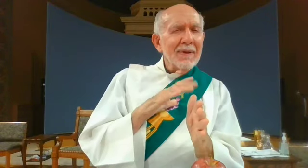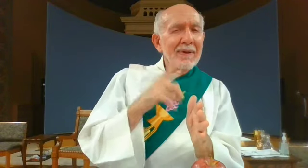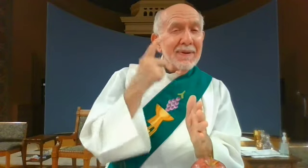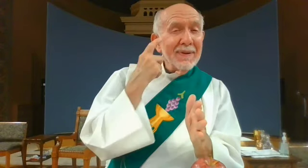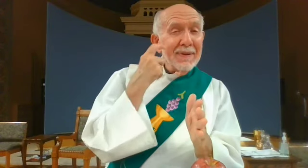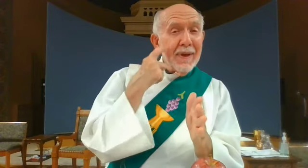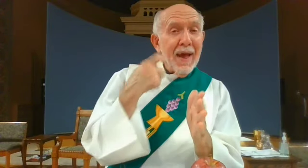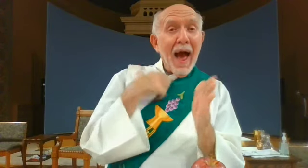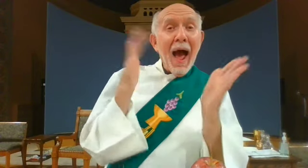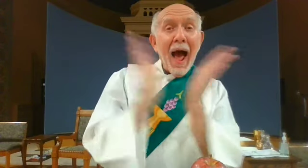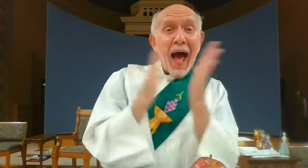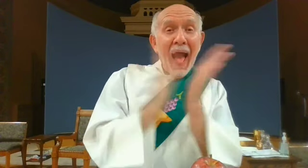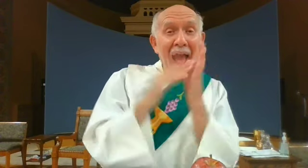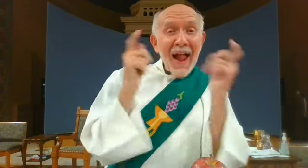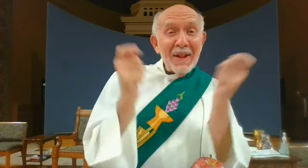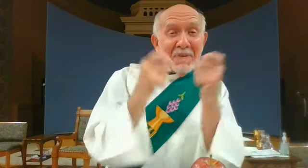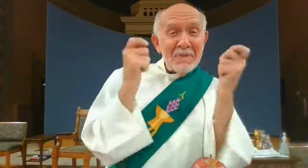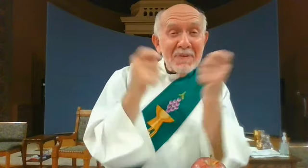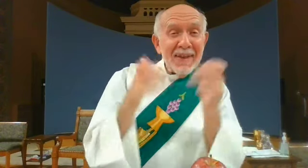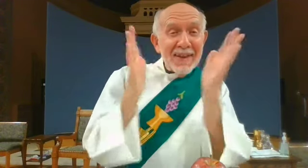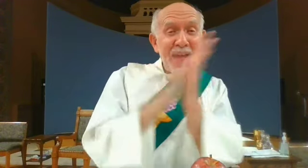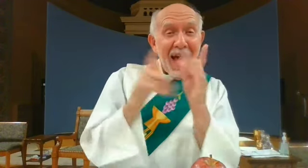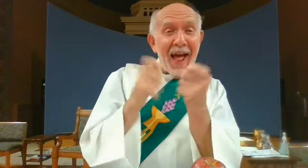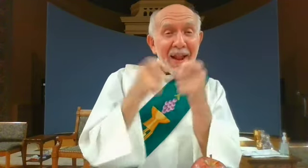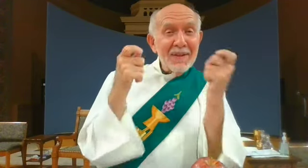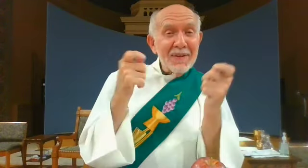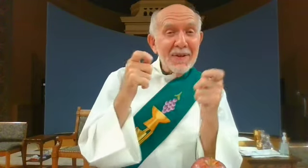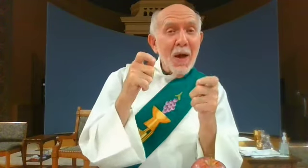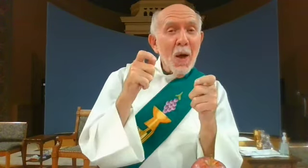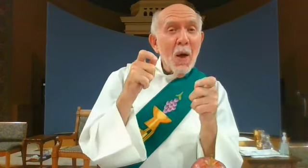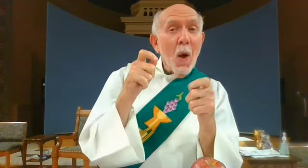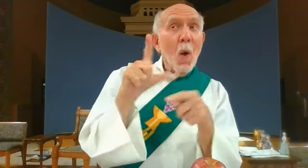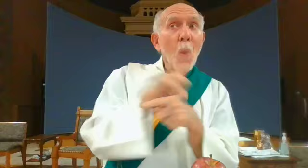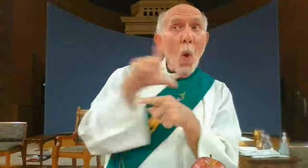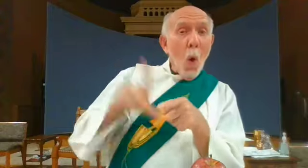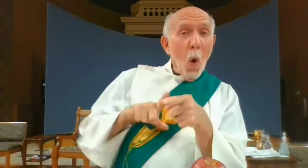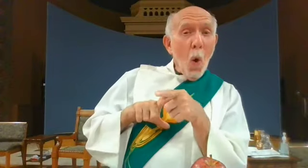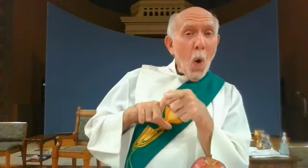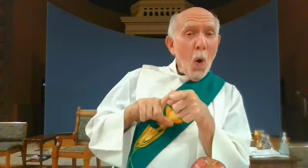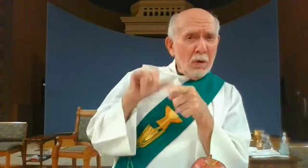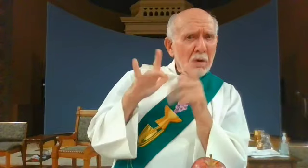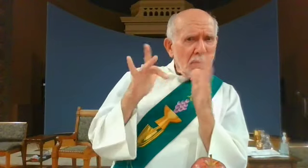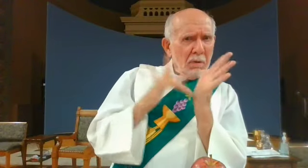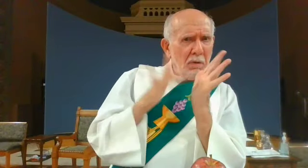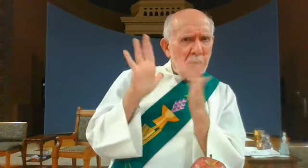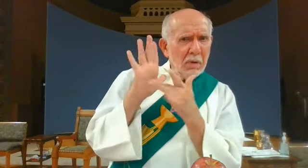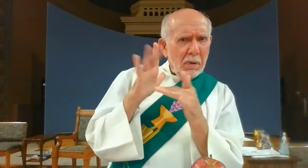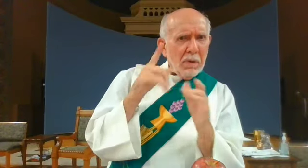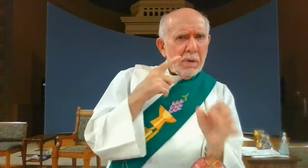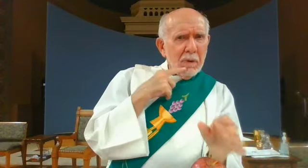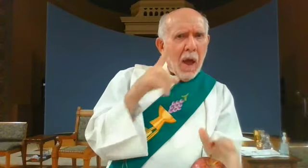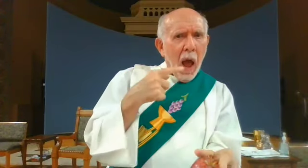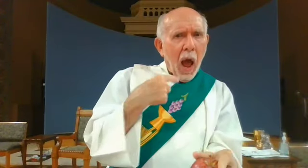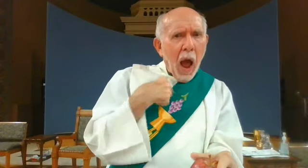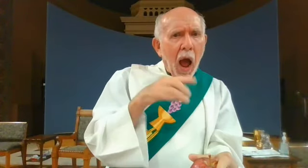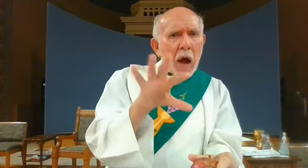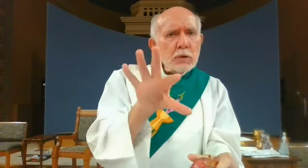I've noticed I cried hallelujah hallelujah the Lord Jesus said